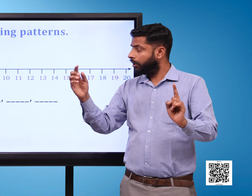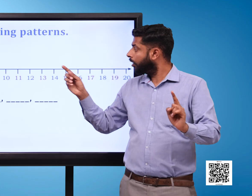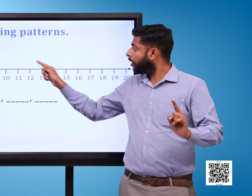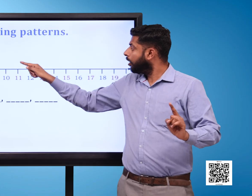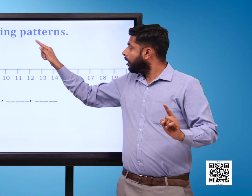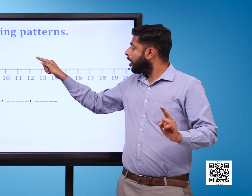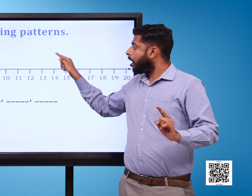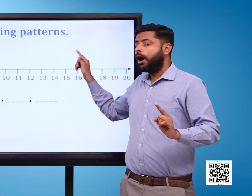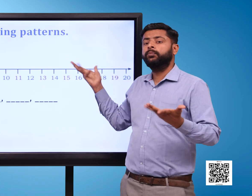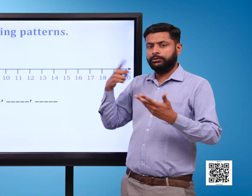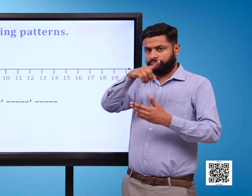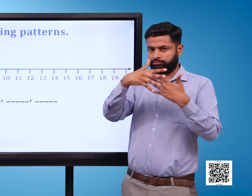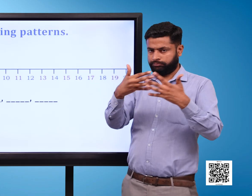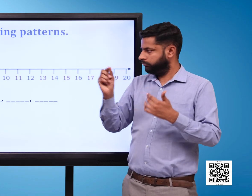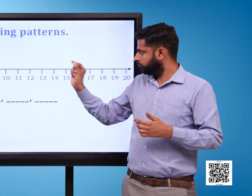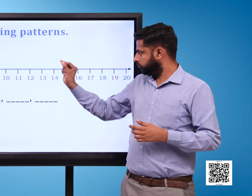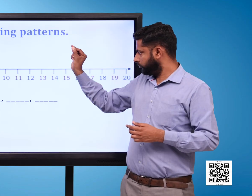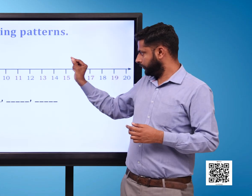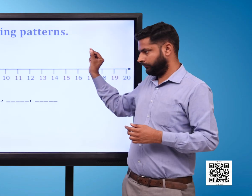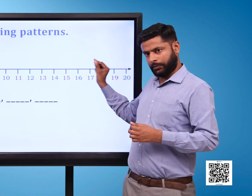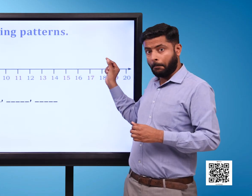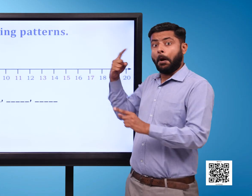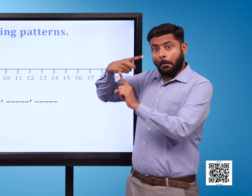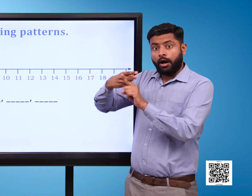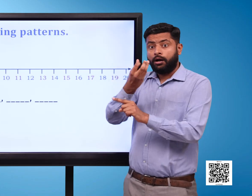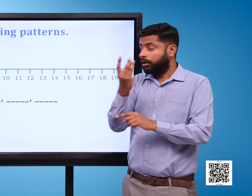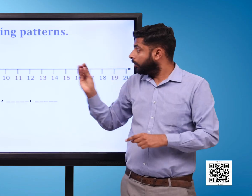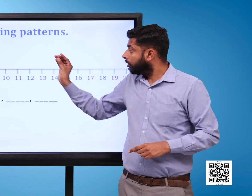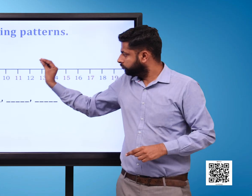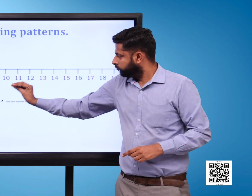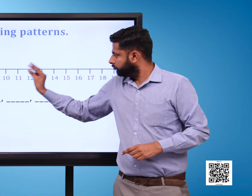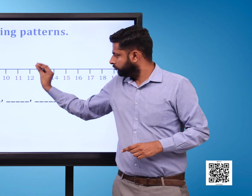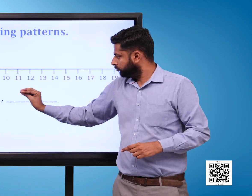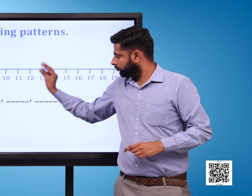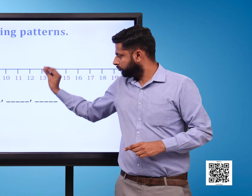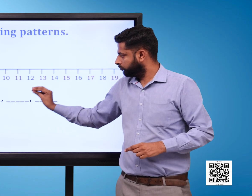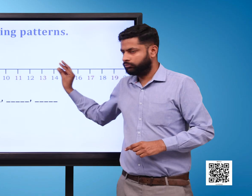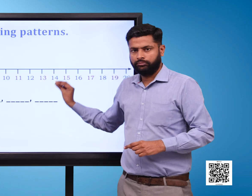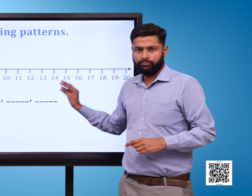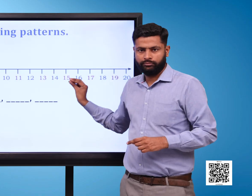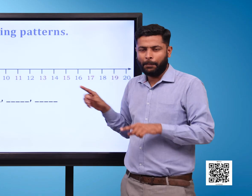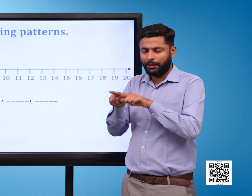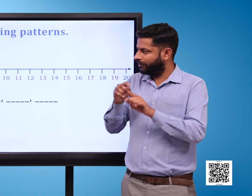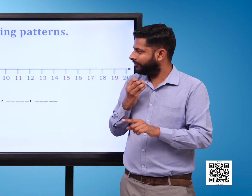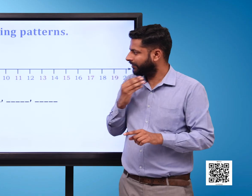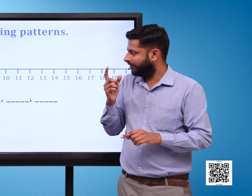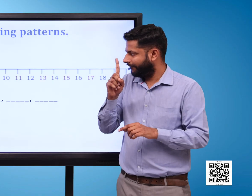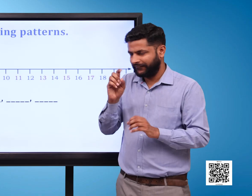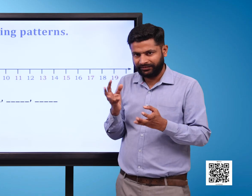He starts from number 1 And goes to 4 Then in second jump He starts from number 4 And reaches number